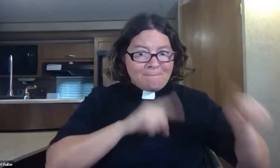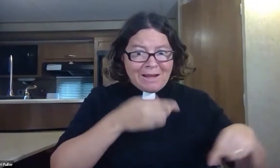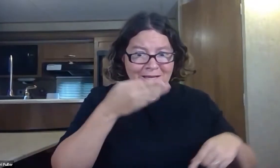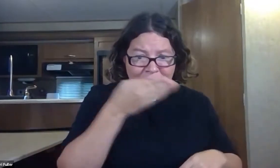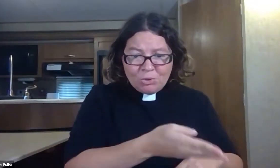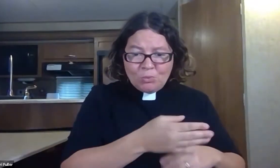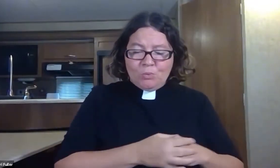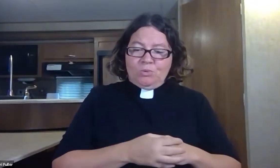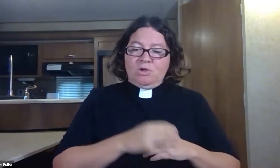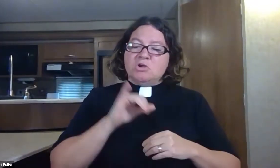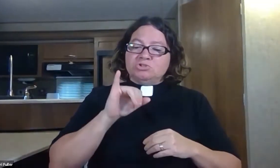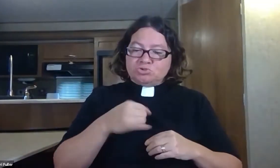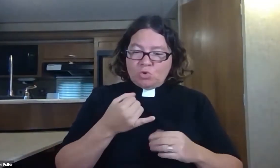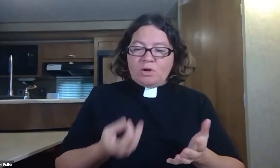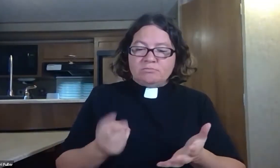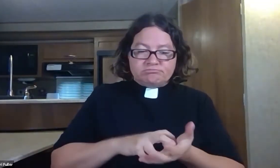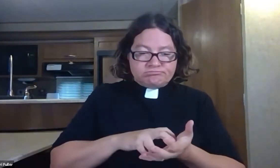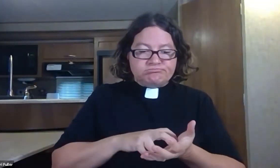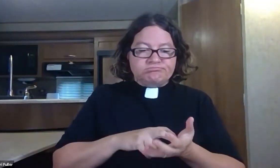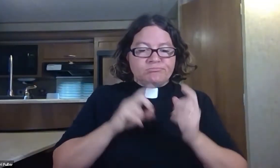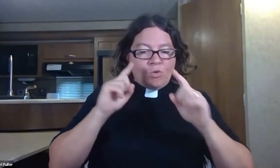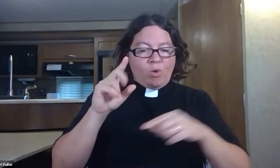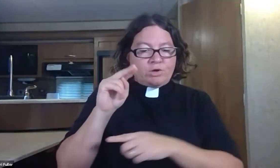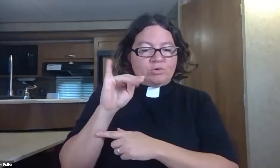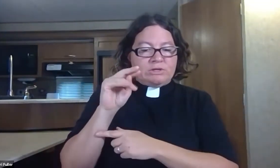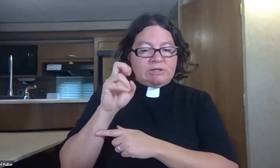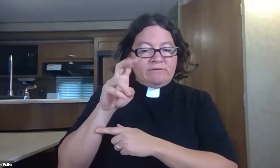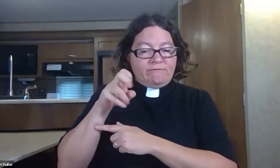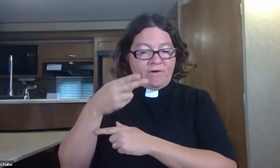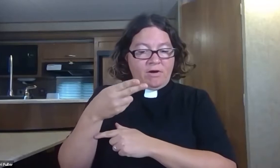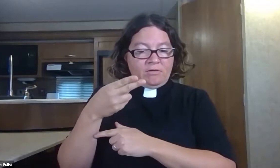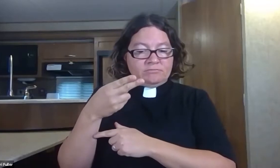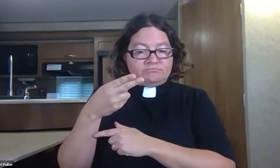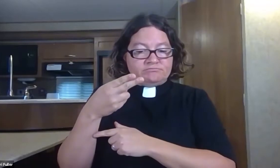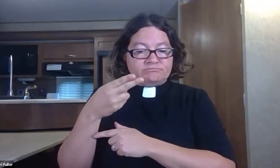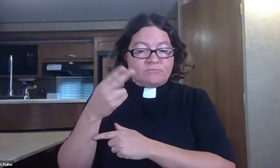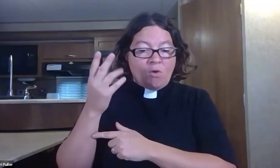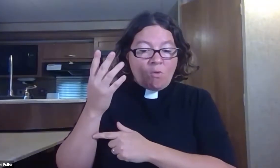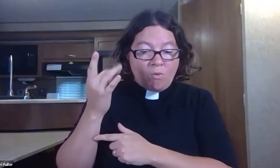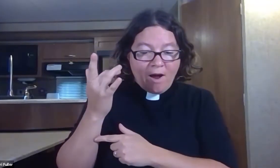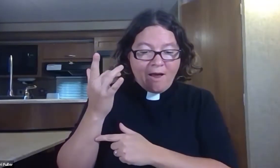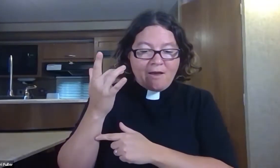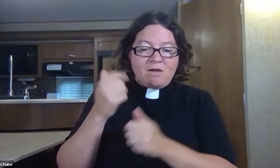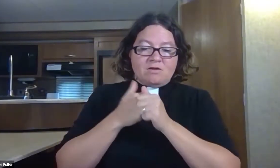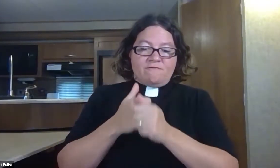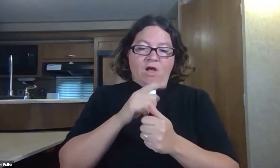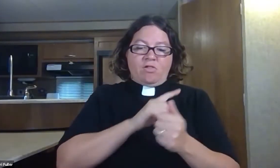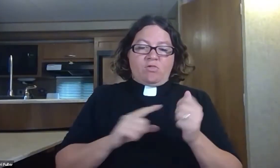against it the proclamation that I am commanding you. And Jonah got up and went to Nineveh, according to the